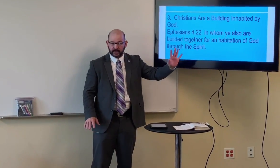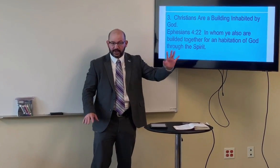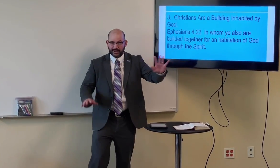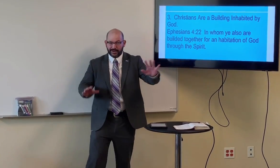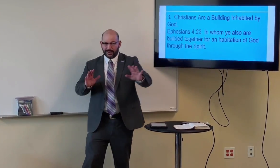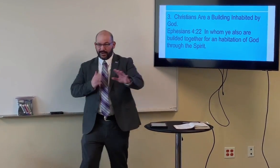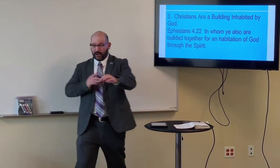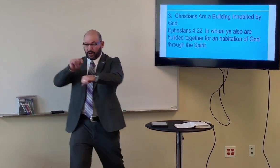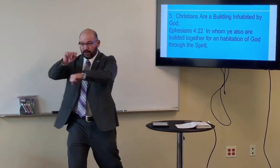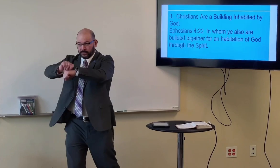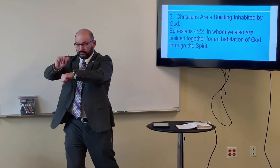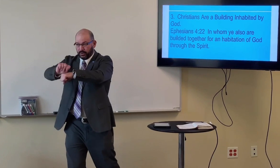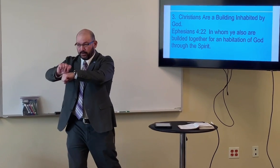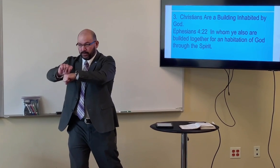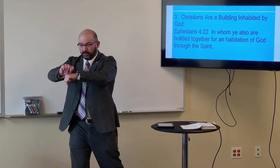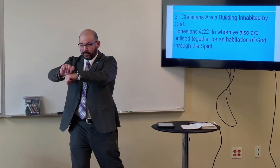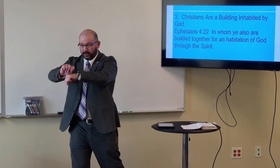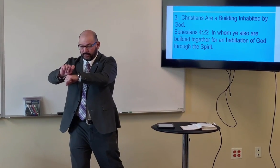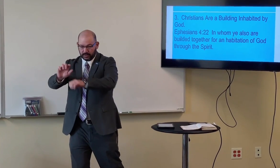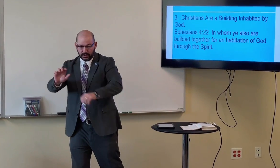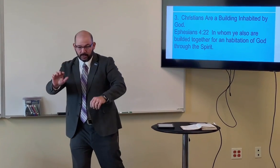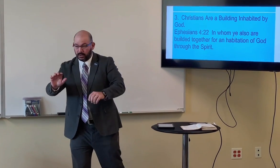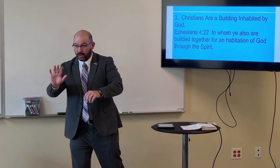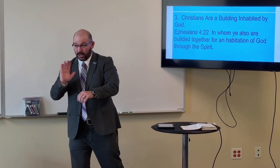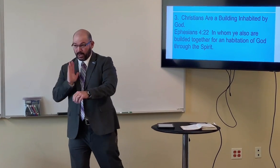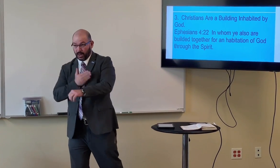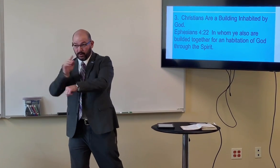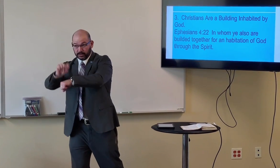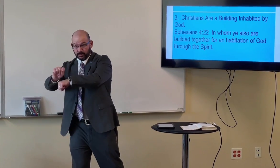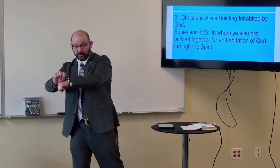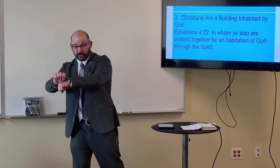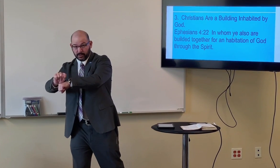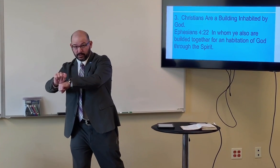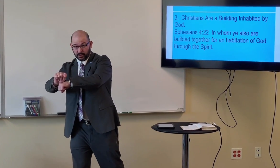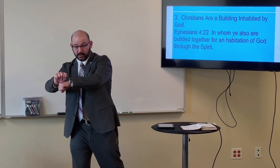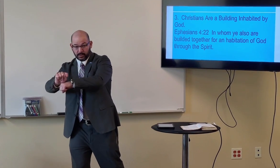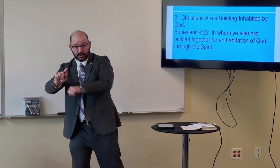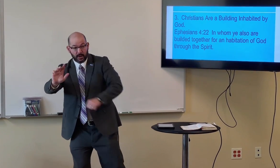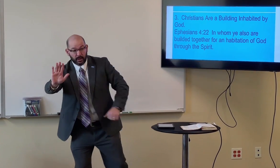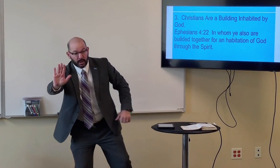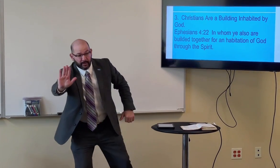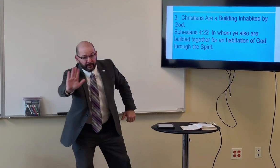Ephesians 4.22 this temple our temple the temple we're making